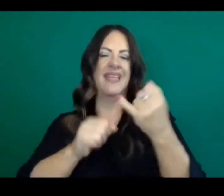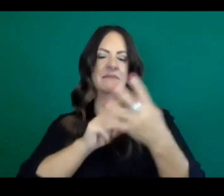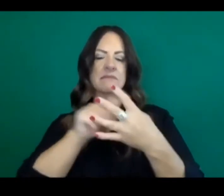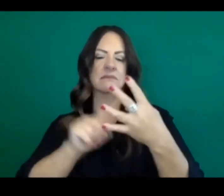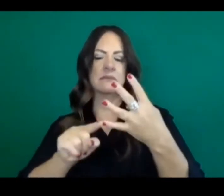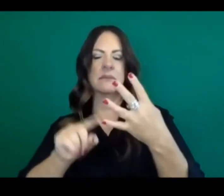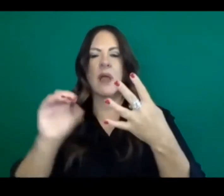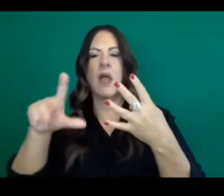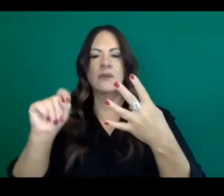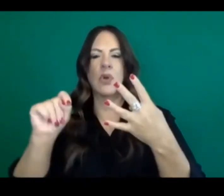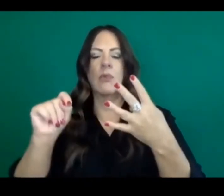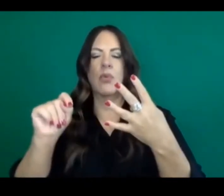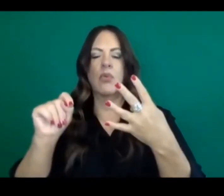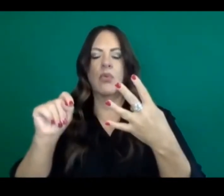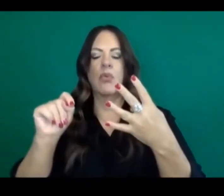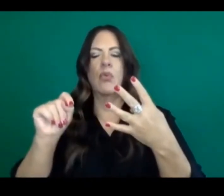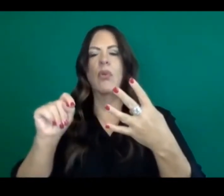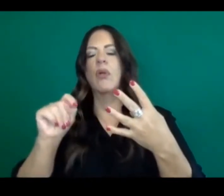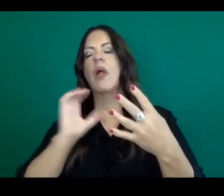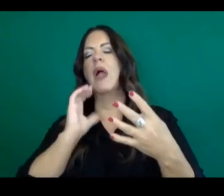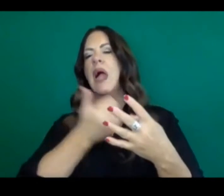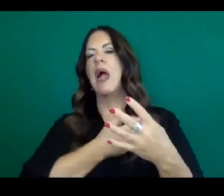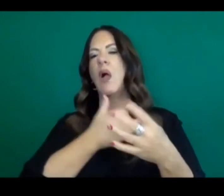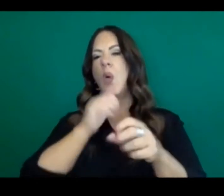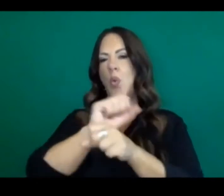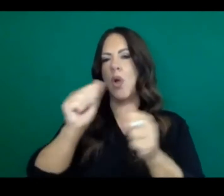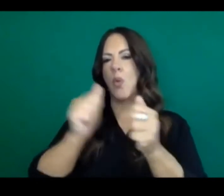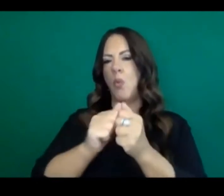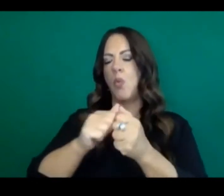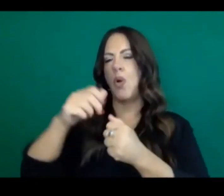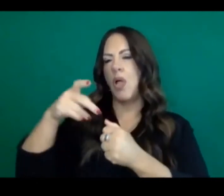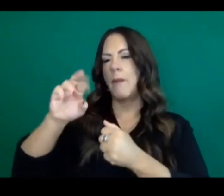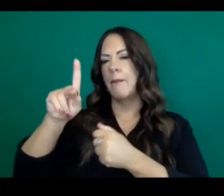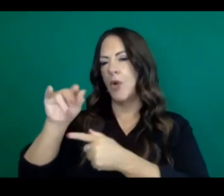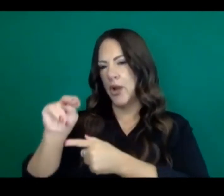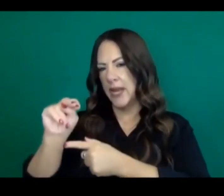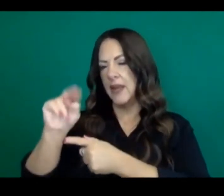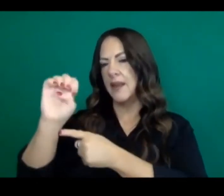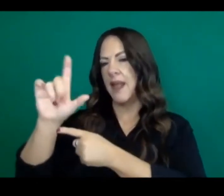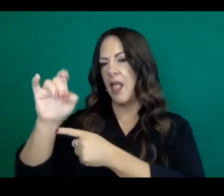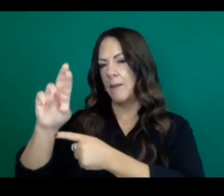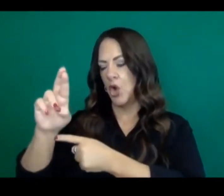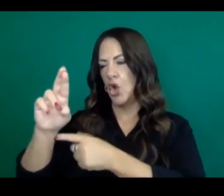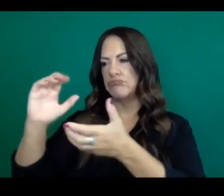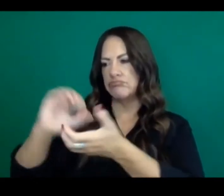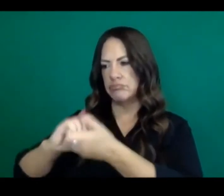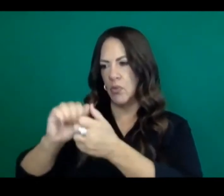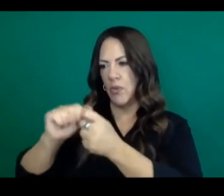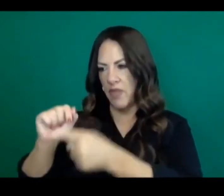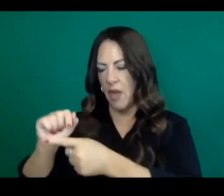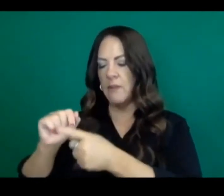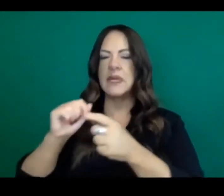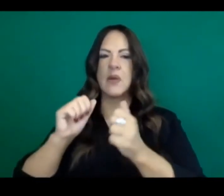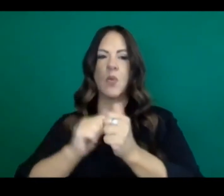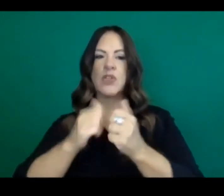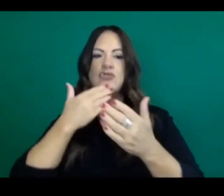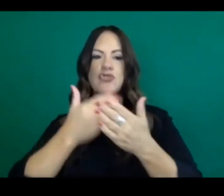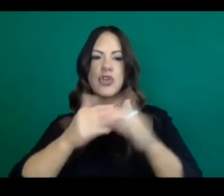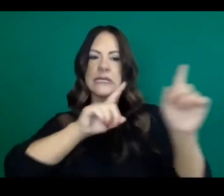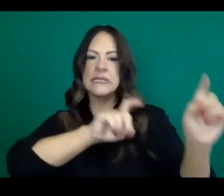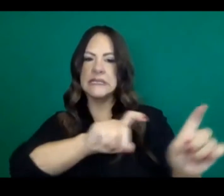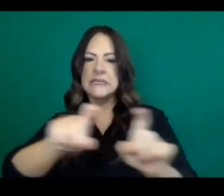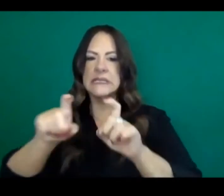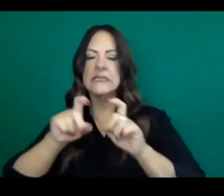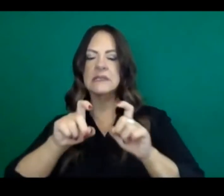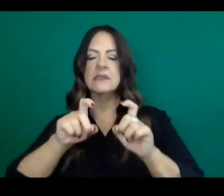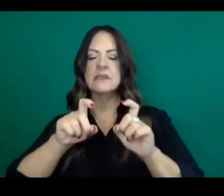with our work with Perkin Elmer and just our increased testing strategies across the state. So together,